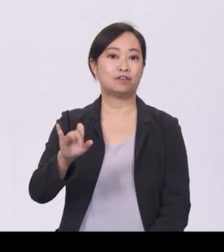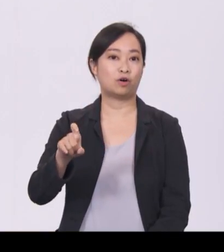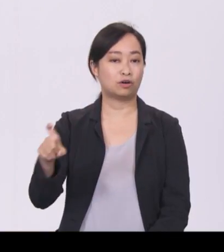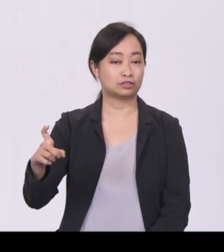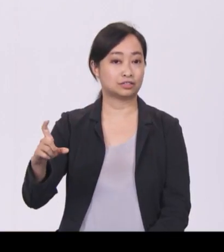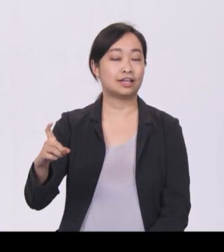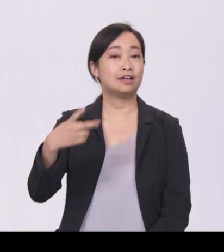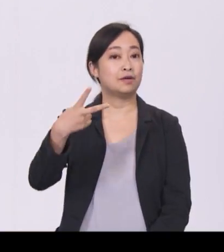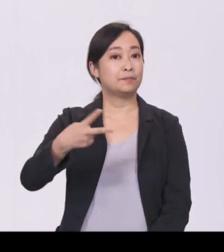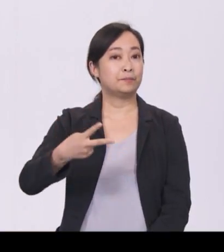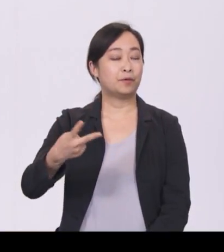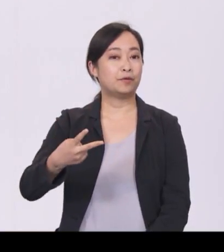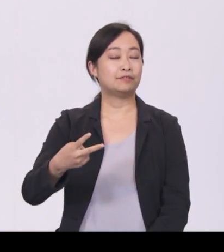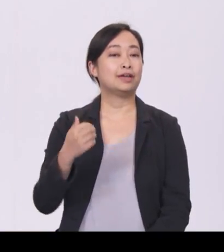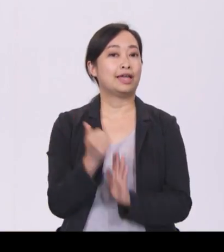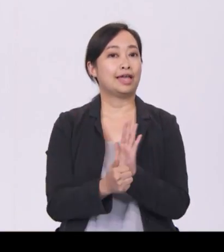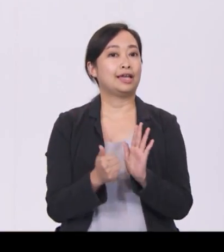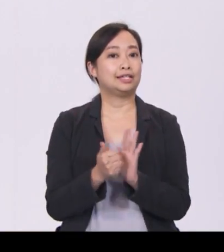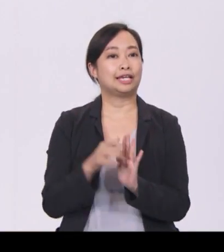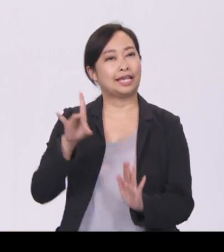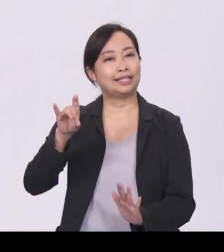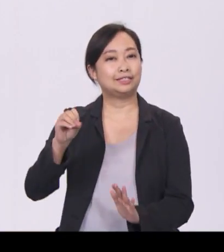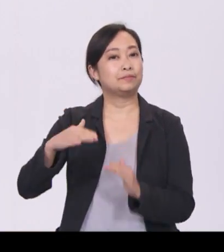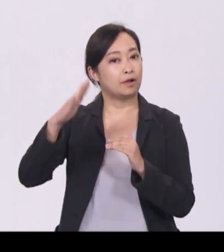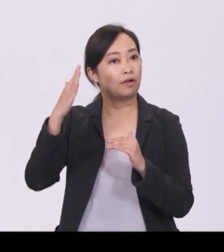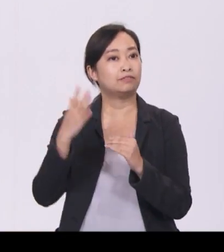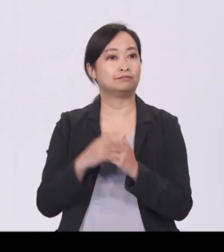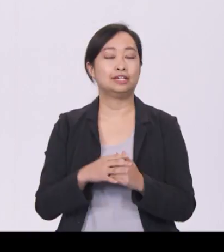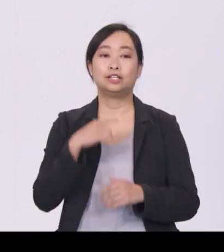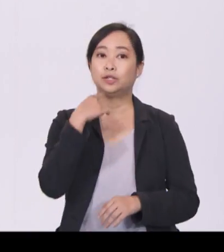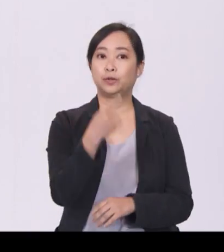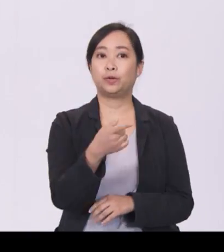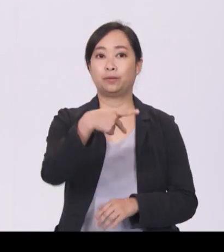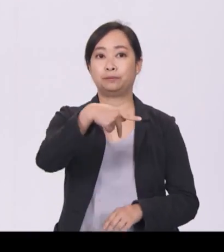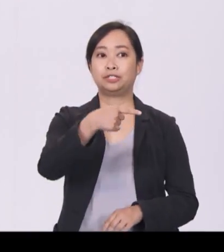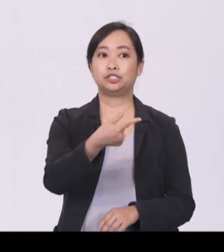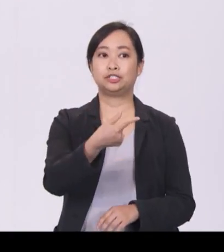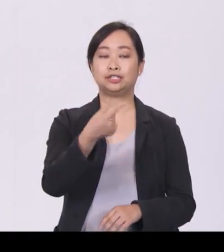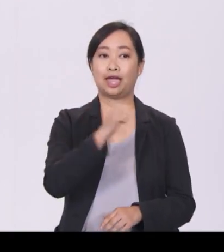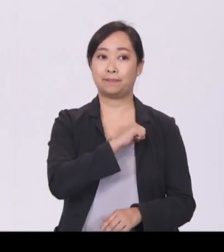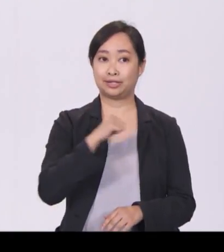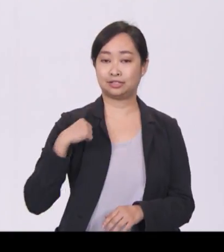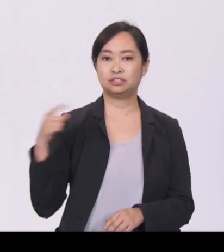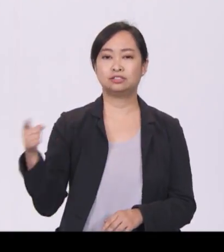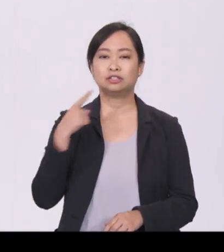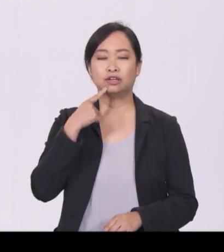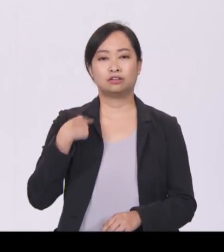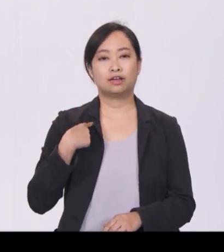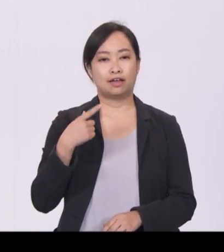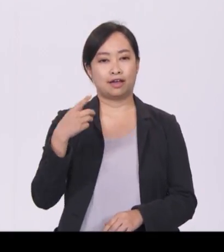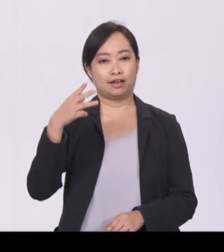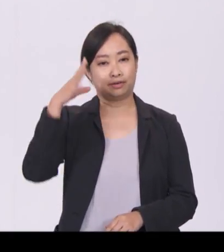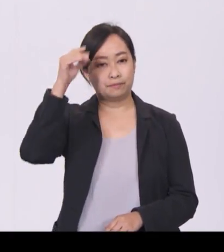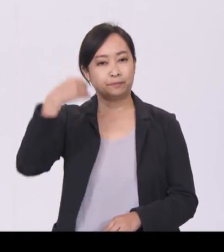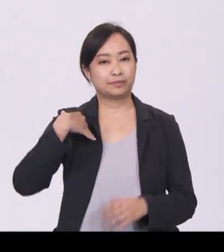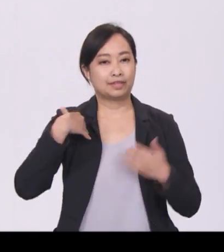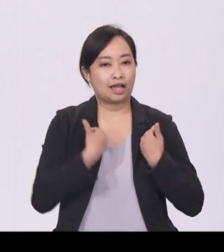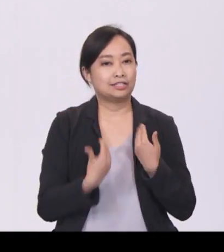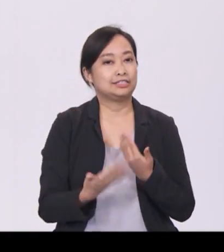are in their 80s, told our PG Ambassadors that Mr Fox tired easily and had to use wheelchair frequently.